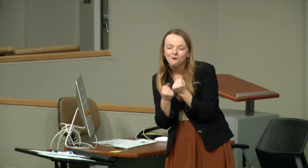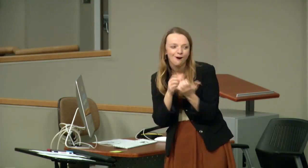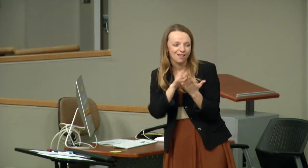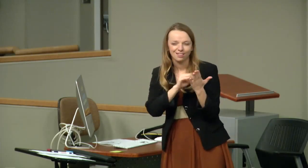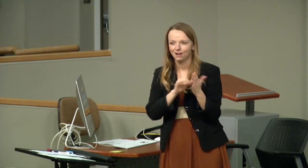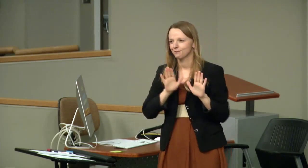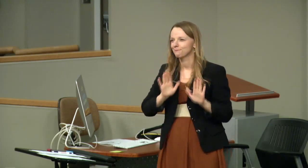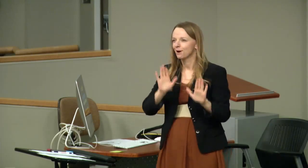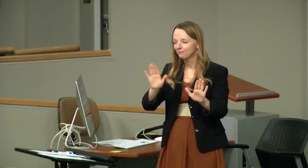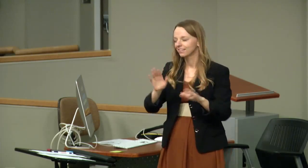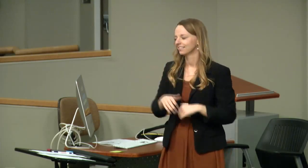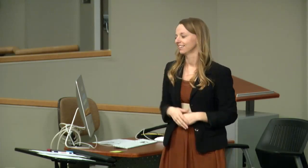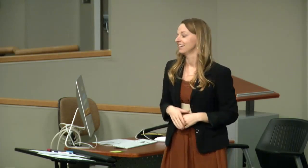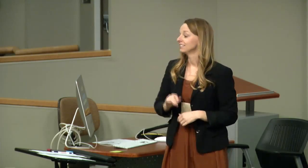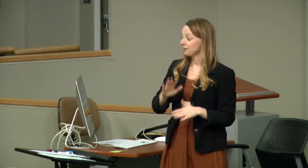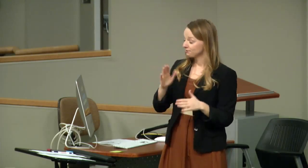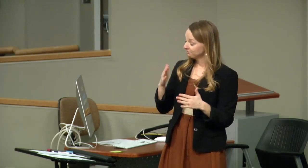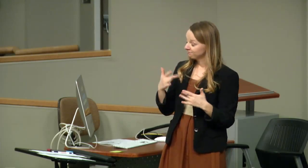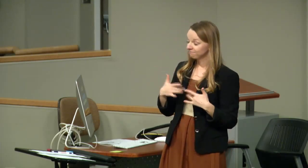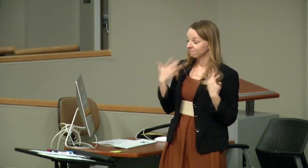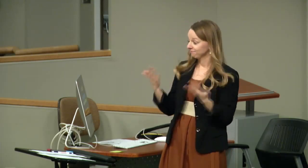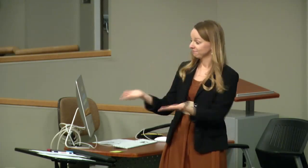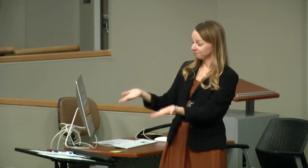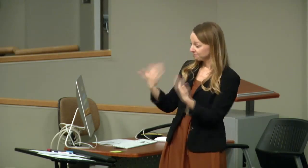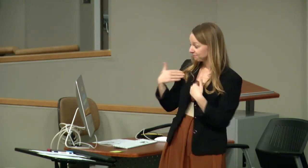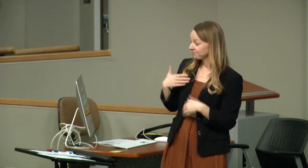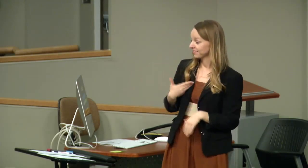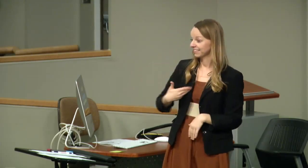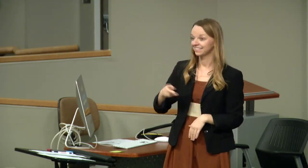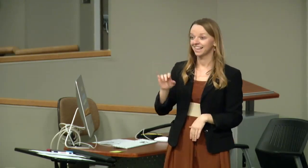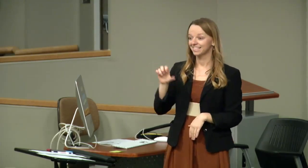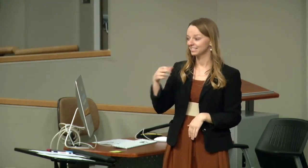proud of that, and we're just thrilled to have you, Nyesha.